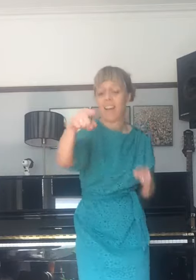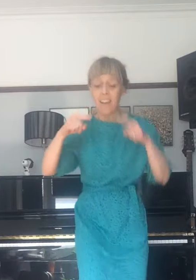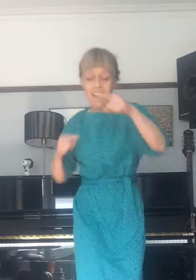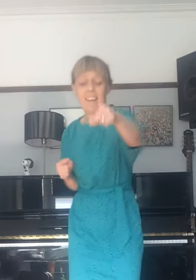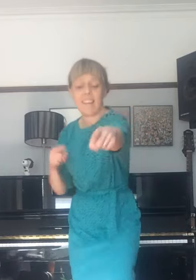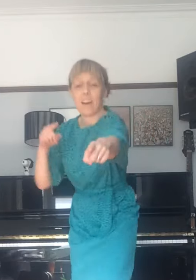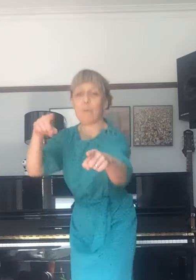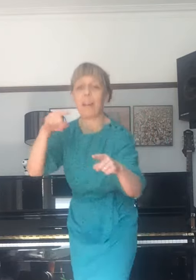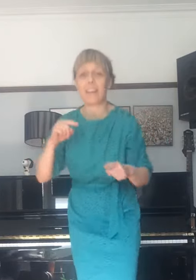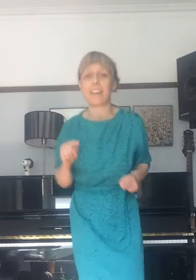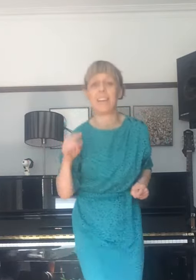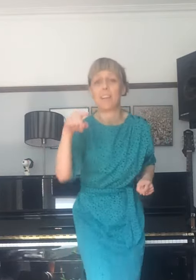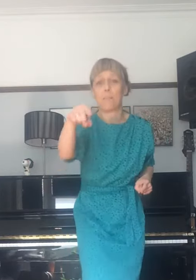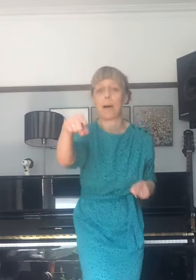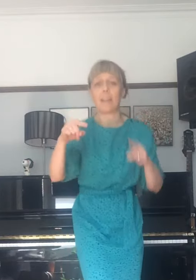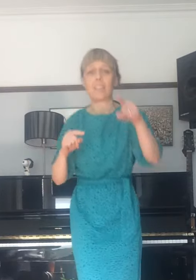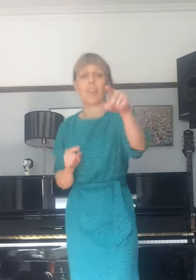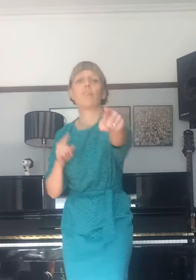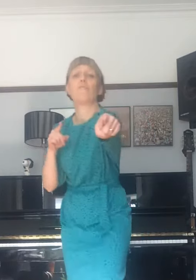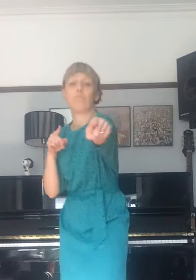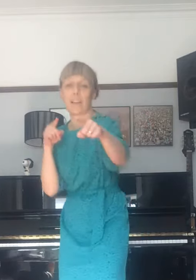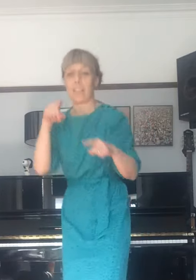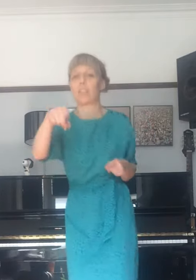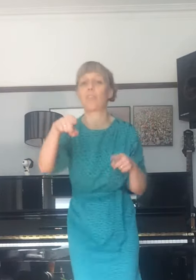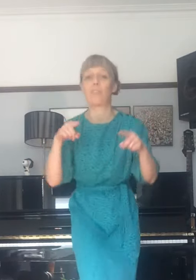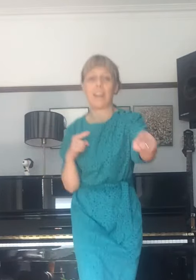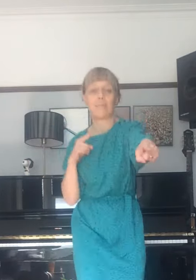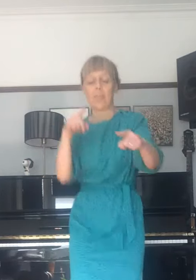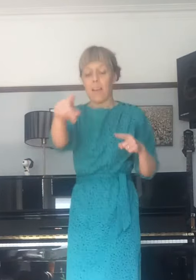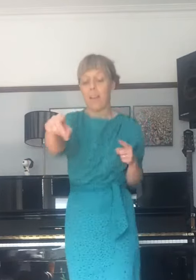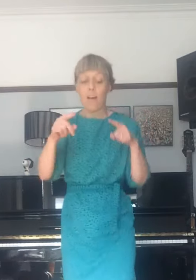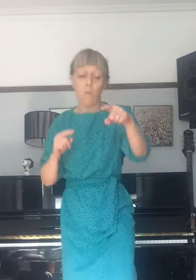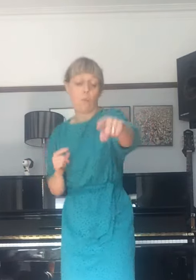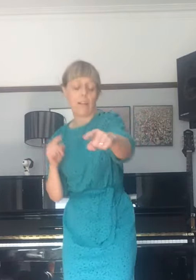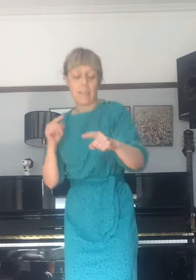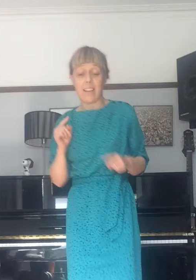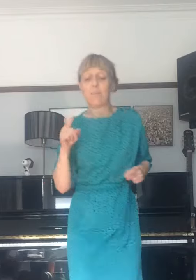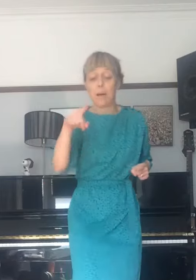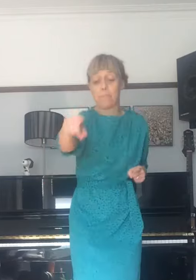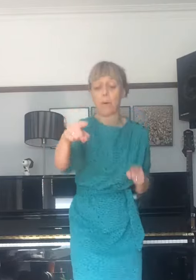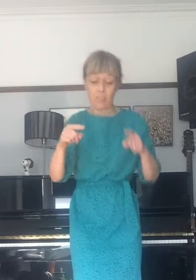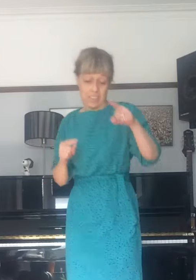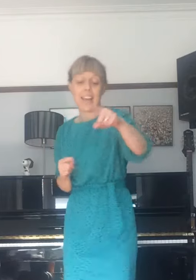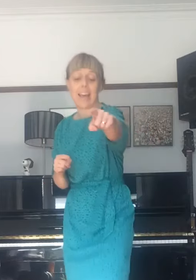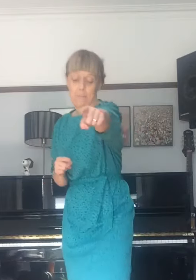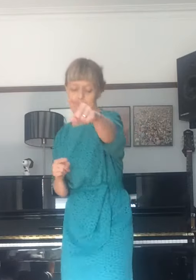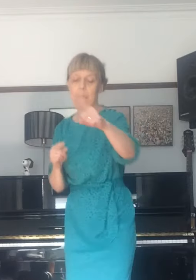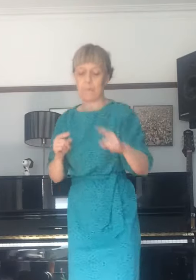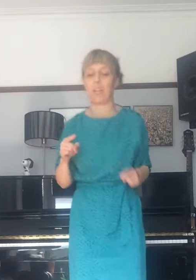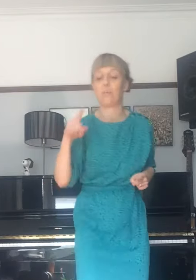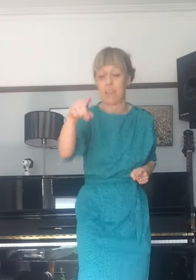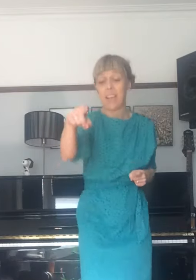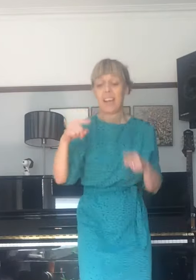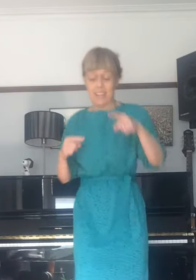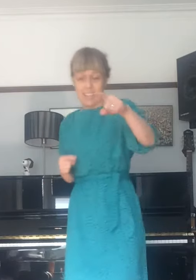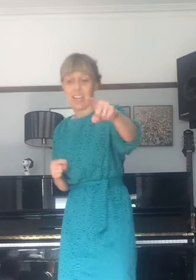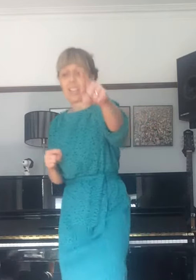And I work in a button factory. One day my boss came up to me. And he